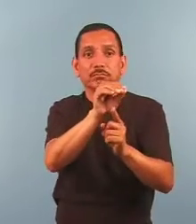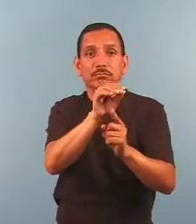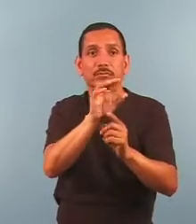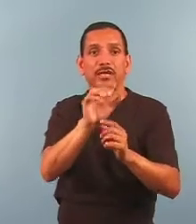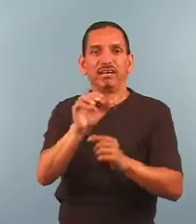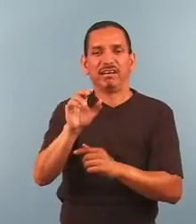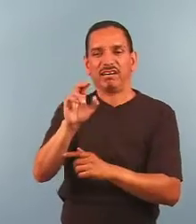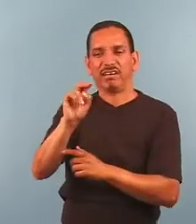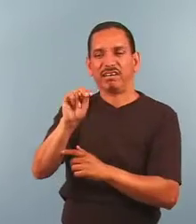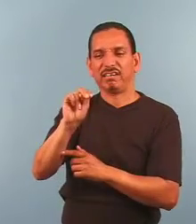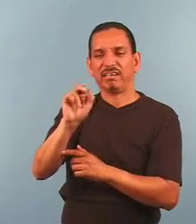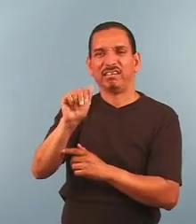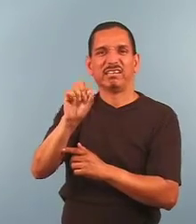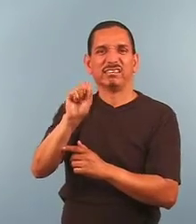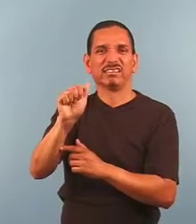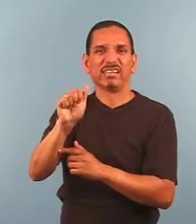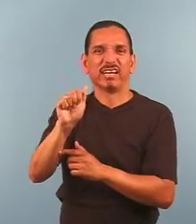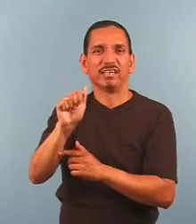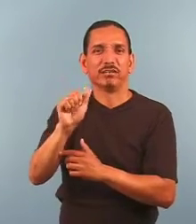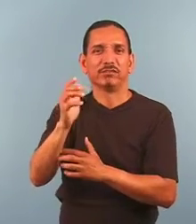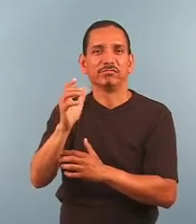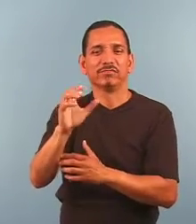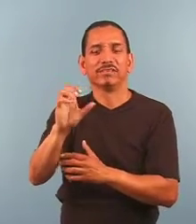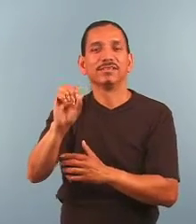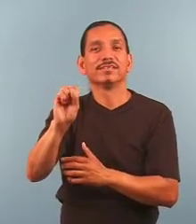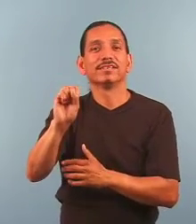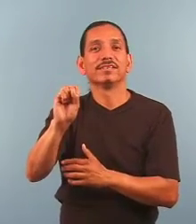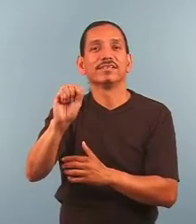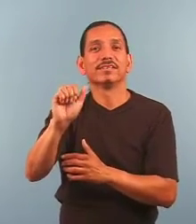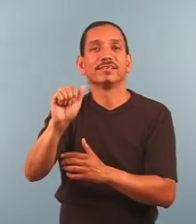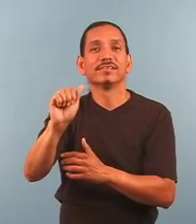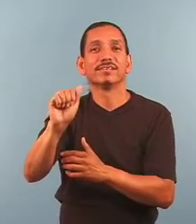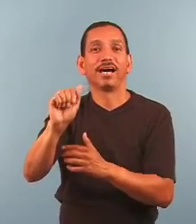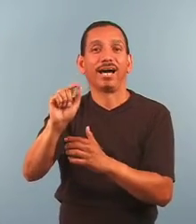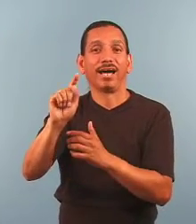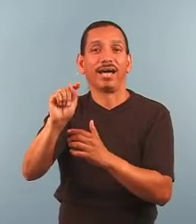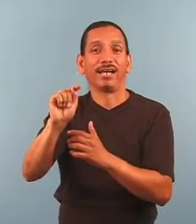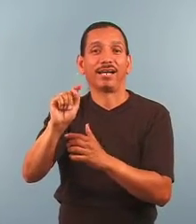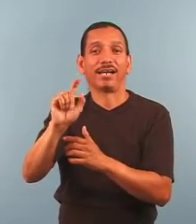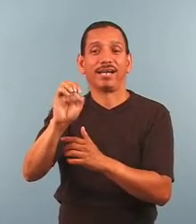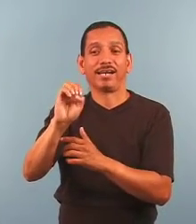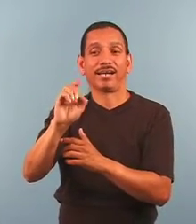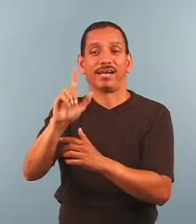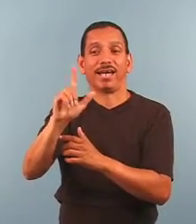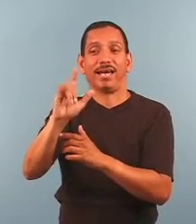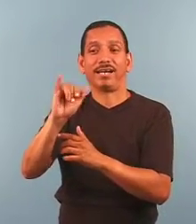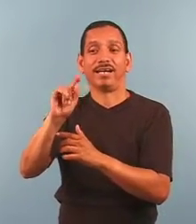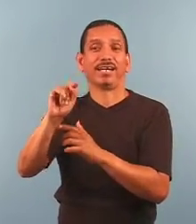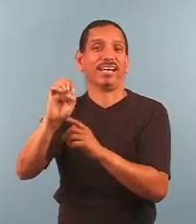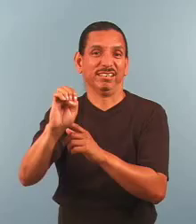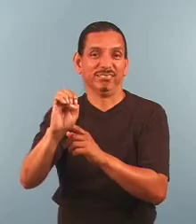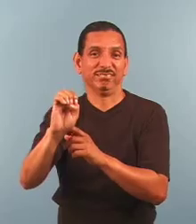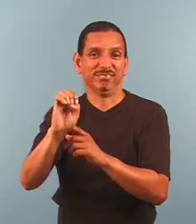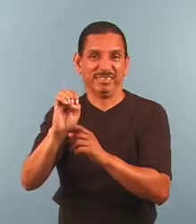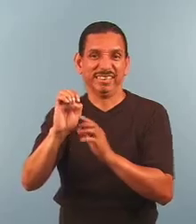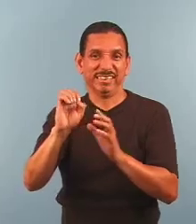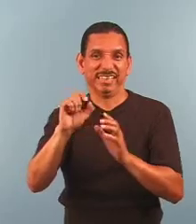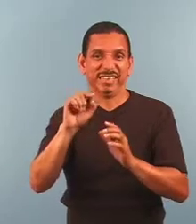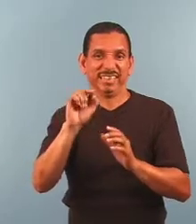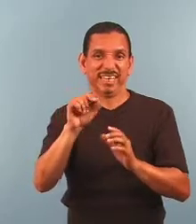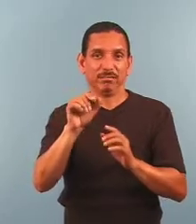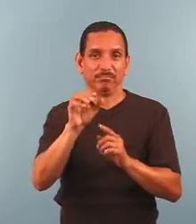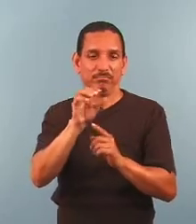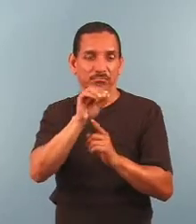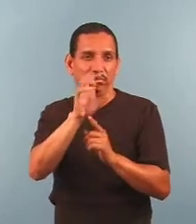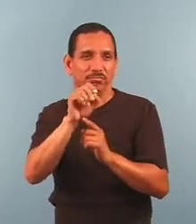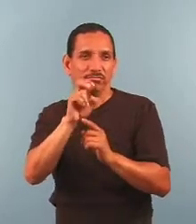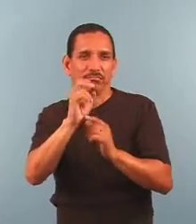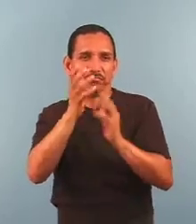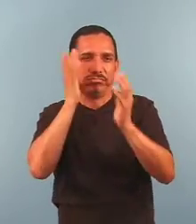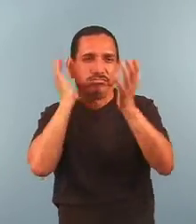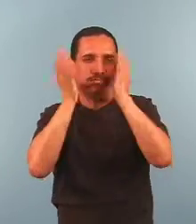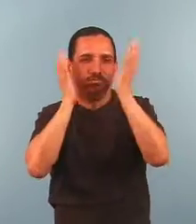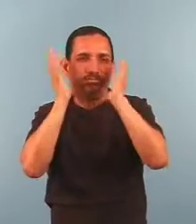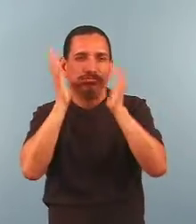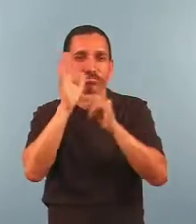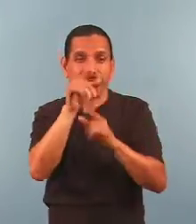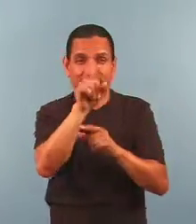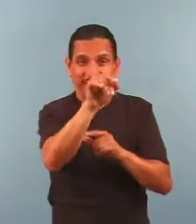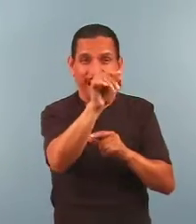A by a NASA satellite has traveled through